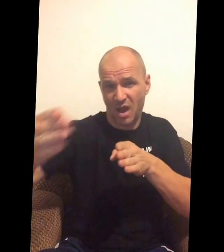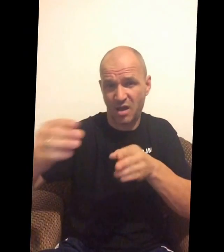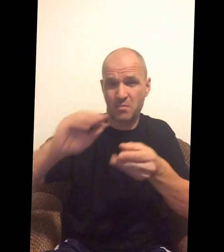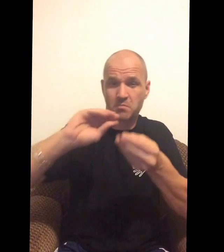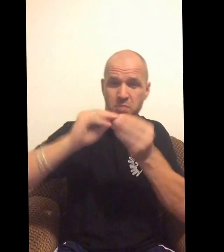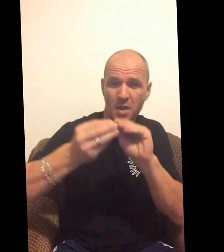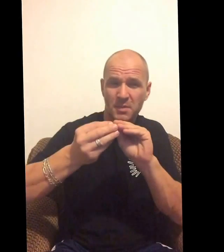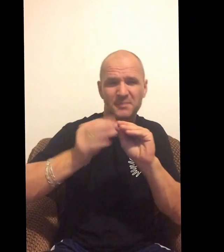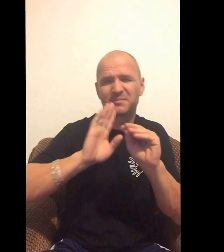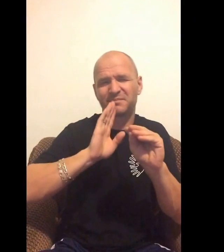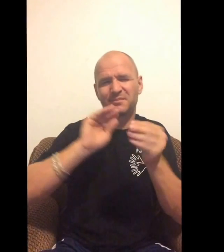I don't